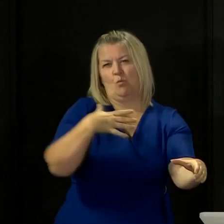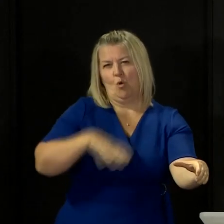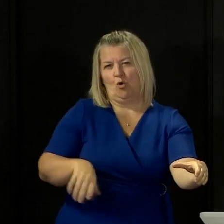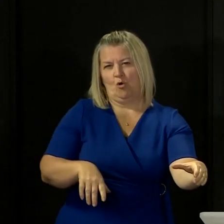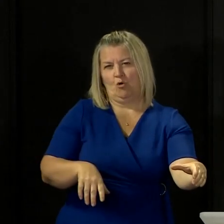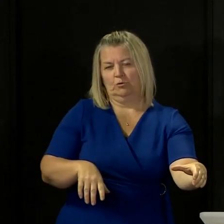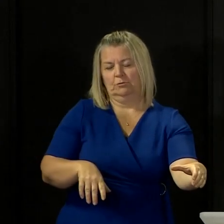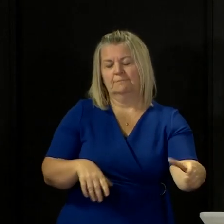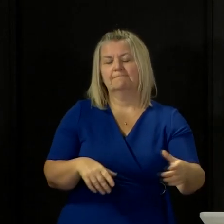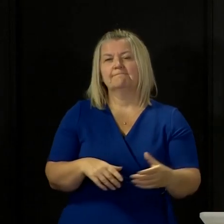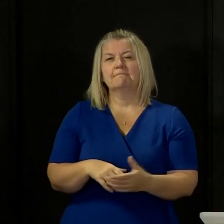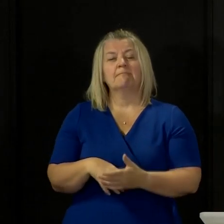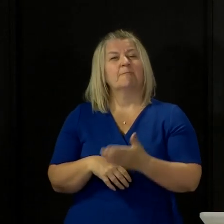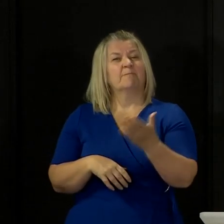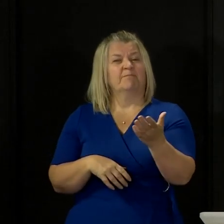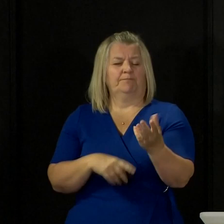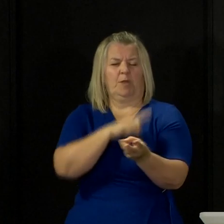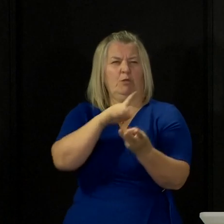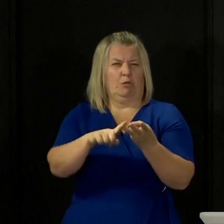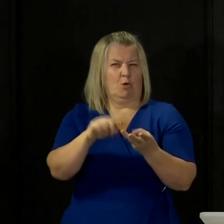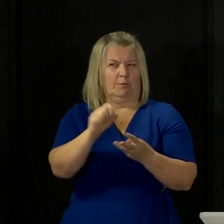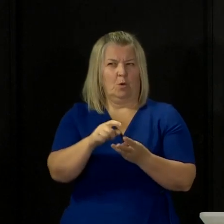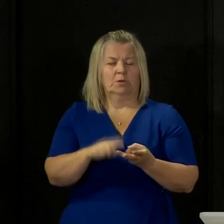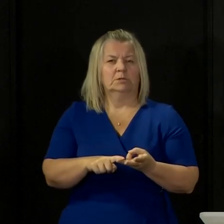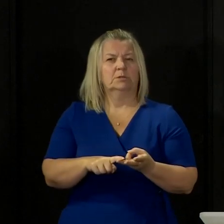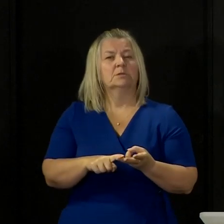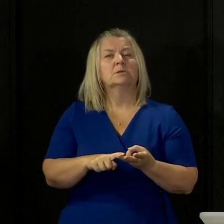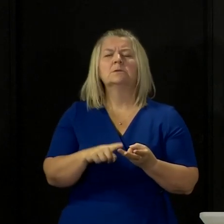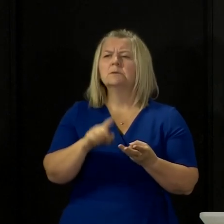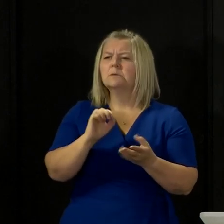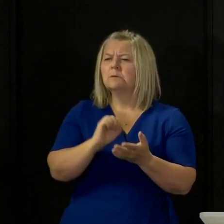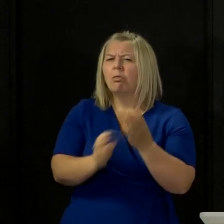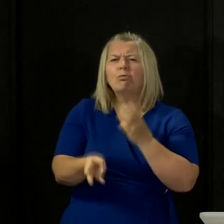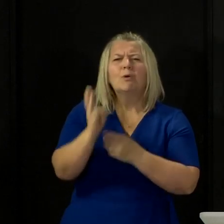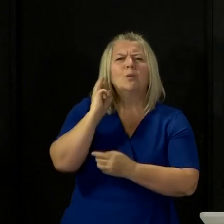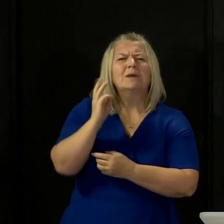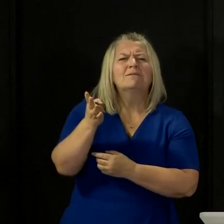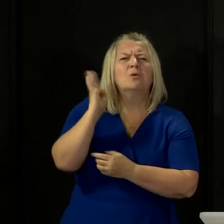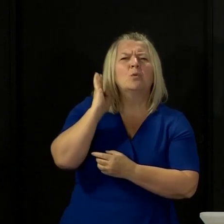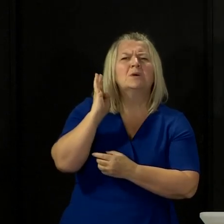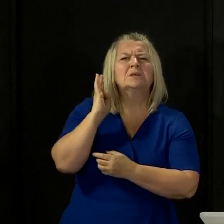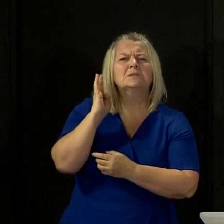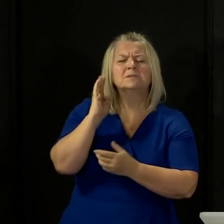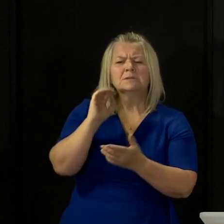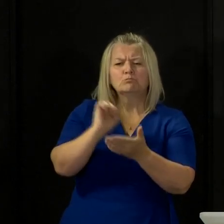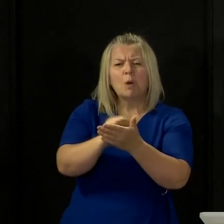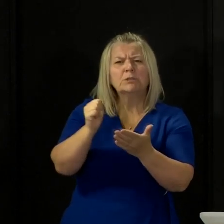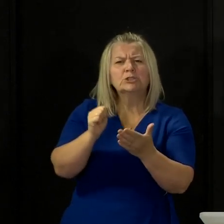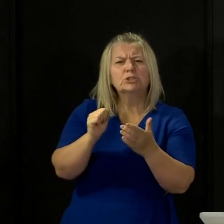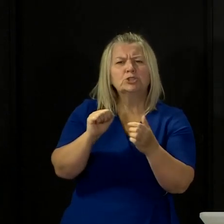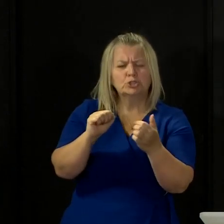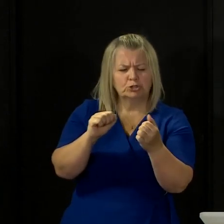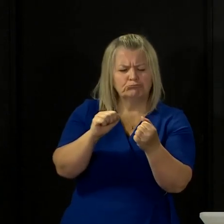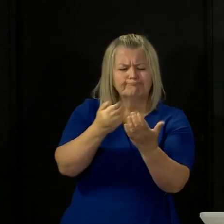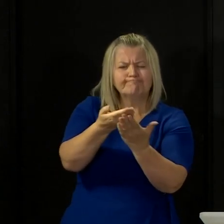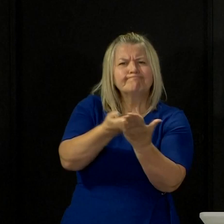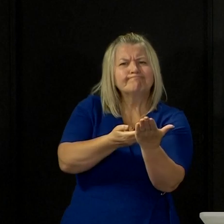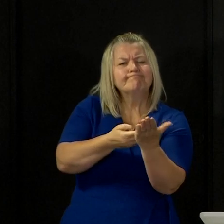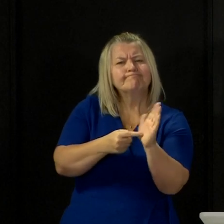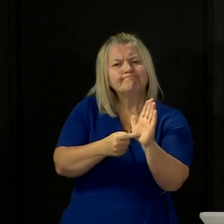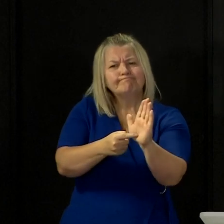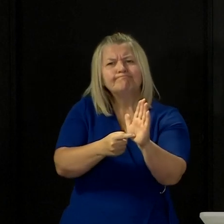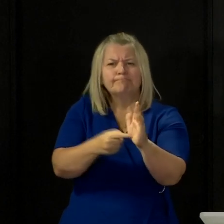third and final point is when I published the route map, what, three, four weeks ago now, whatever it is, I said then, and it says this